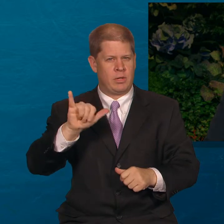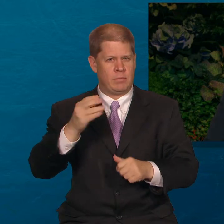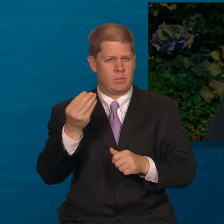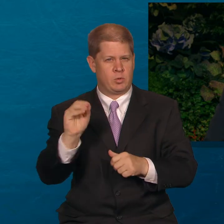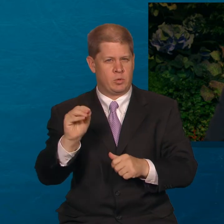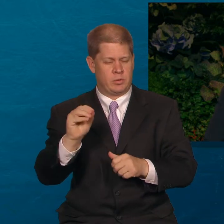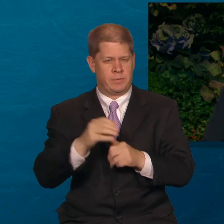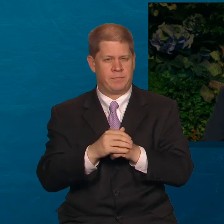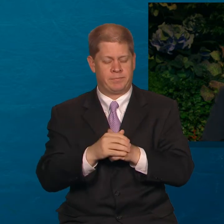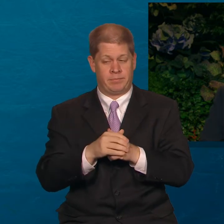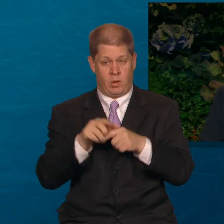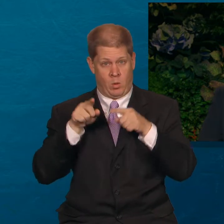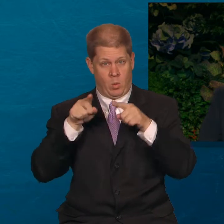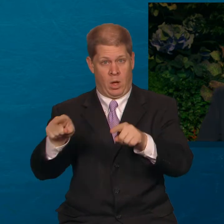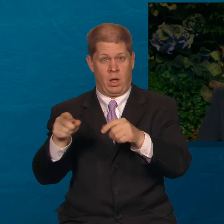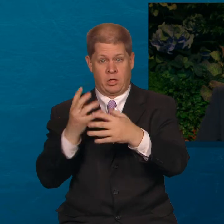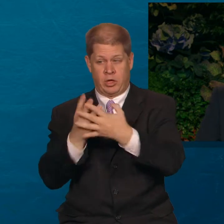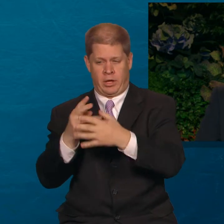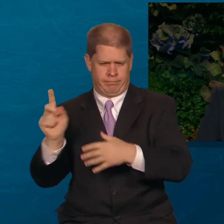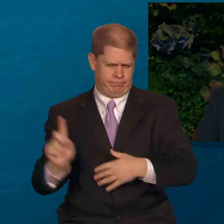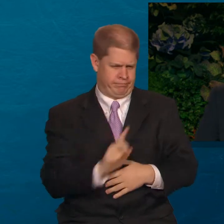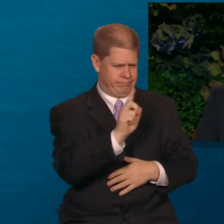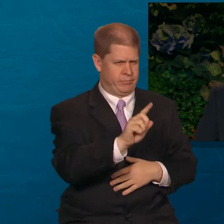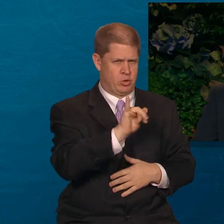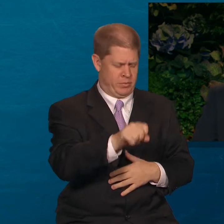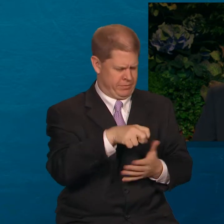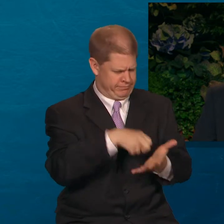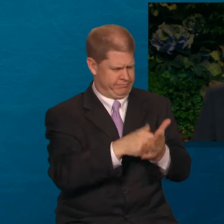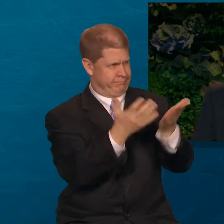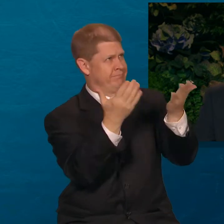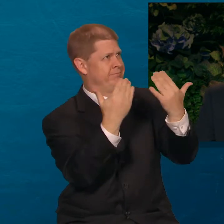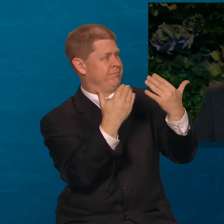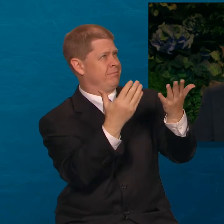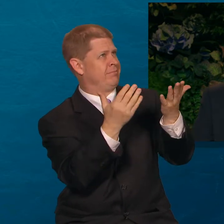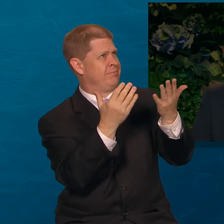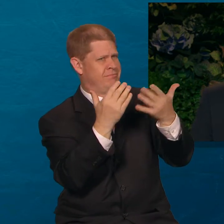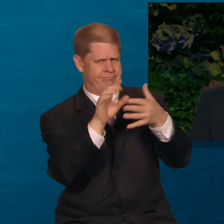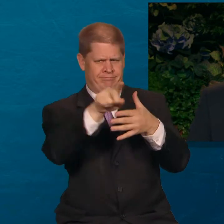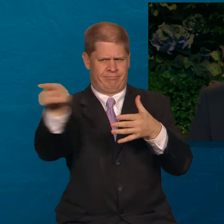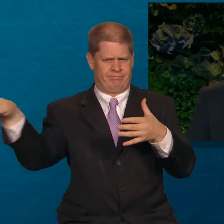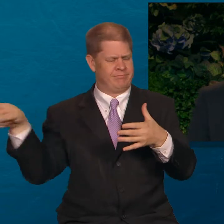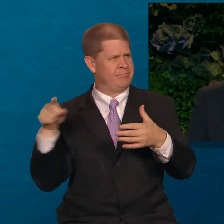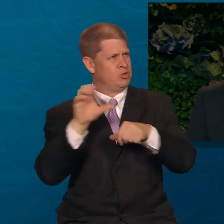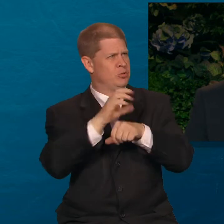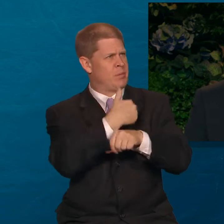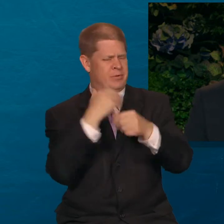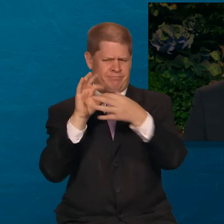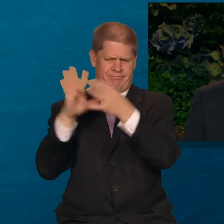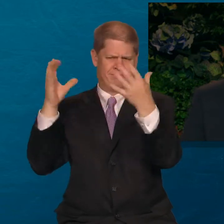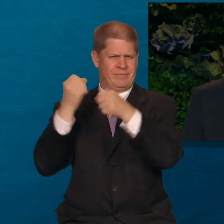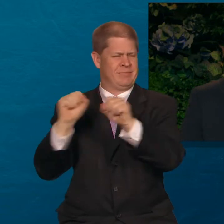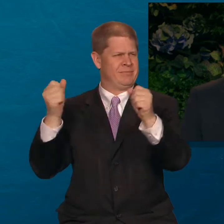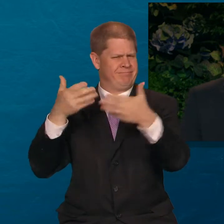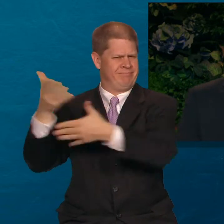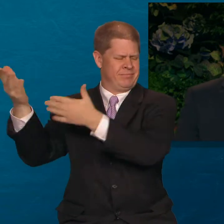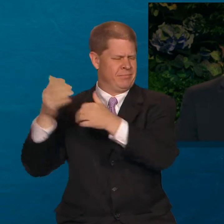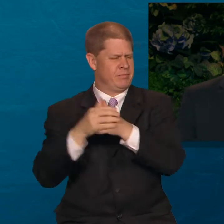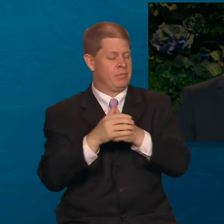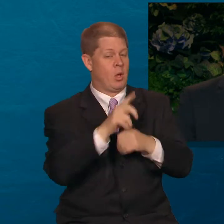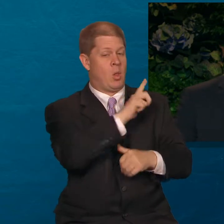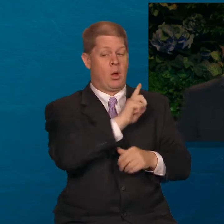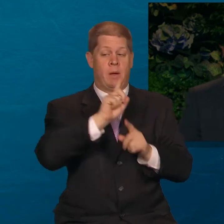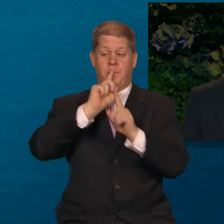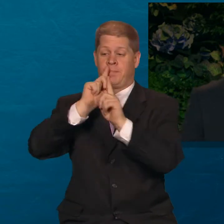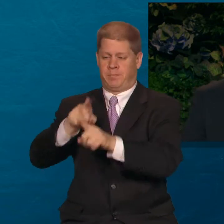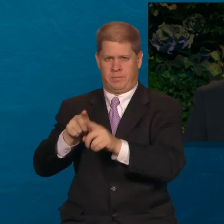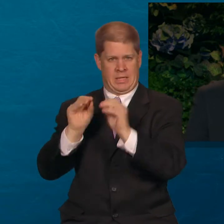Joseph pled with the Lord in humble prayer that the Saints might be relieved from their current suffering. The Lord responded